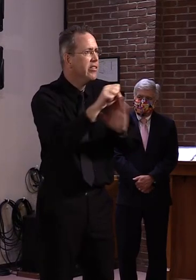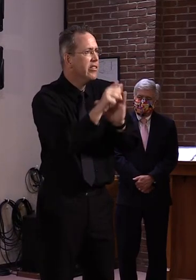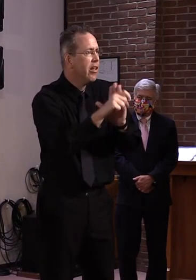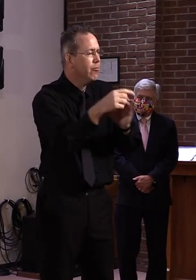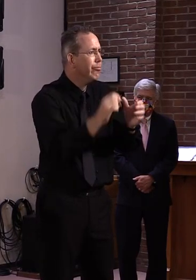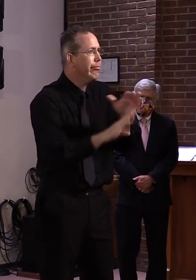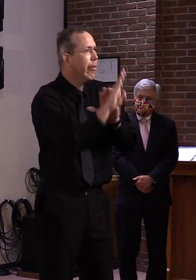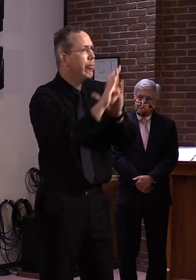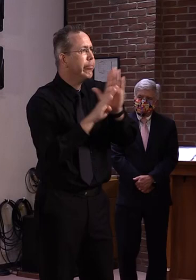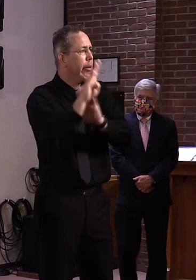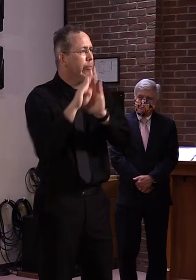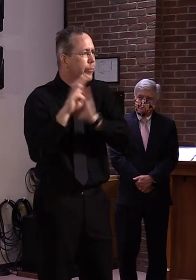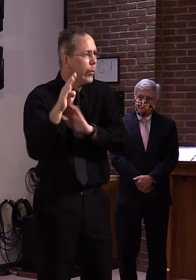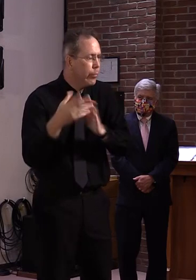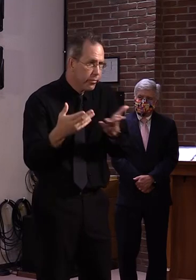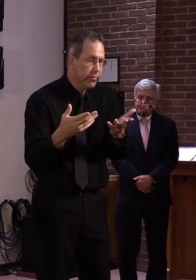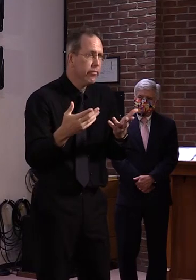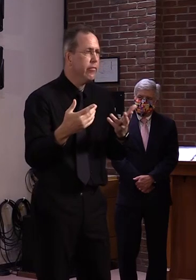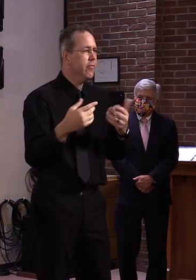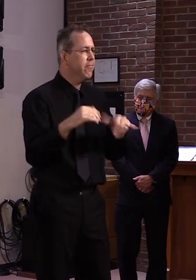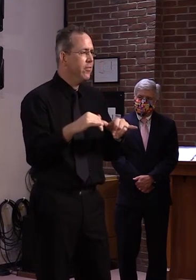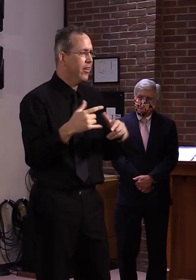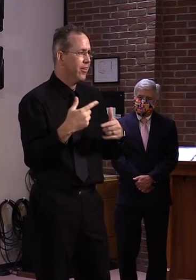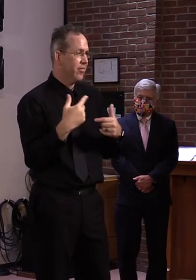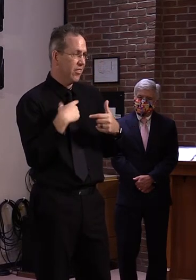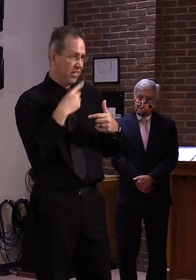But but I wouldn't have foreseen that happening.